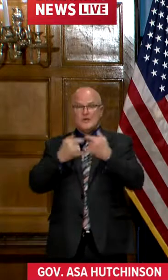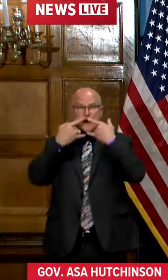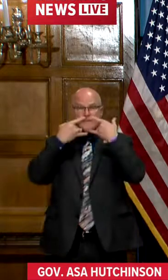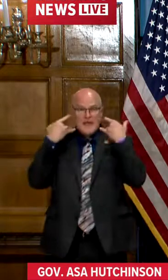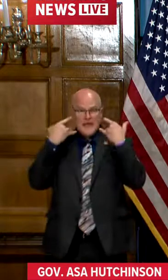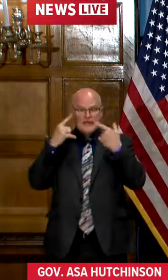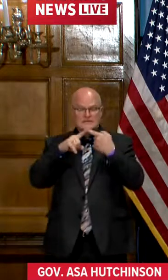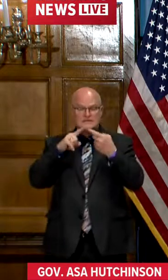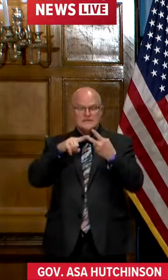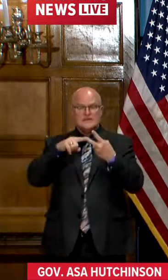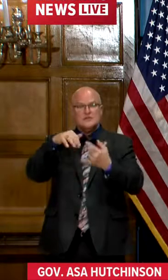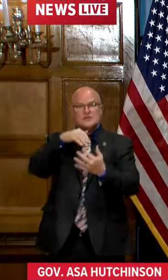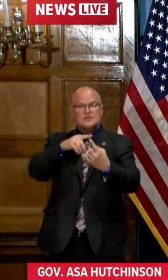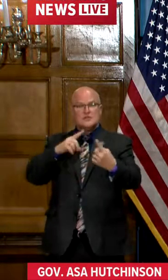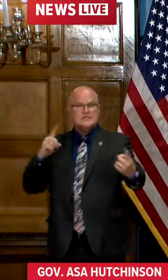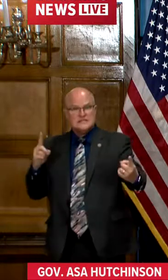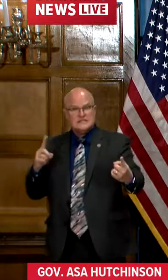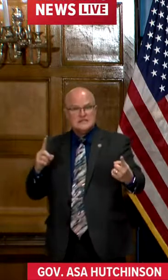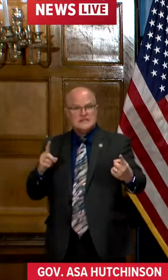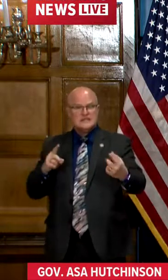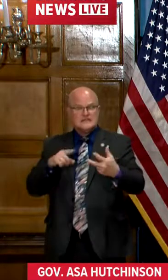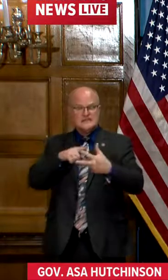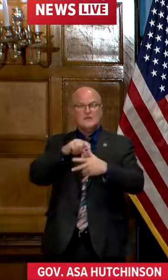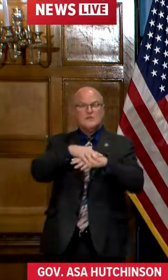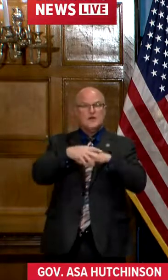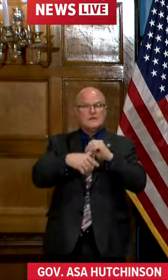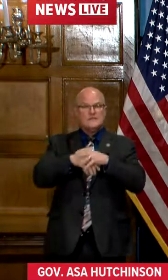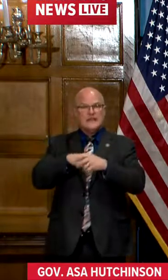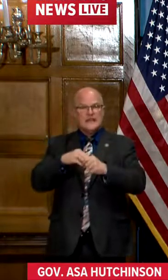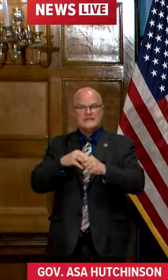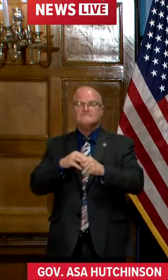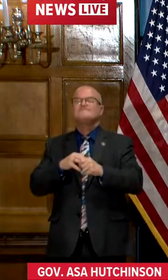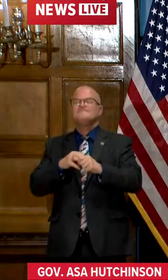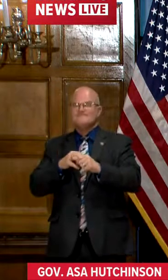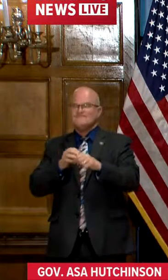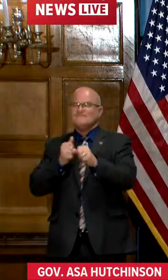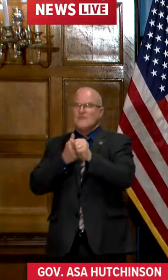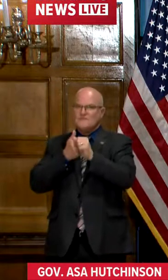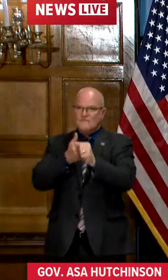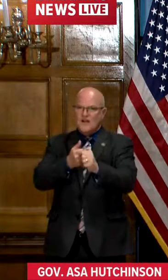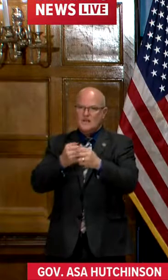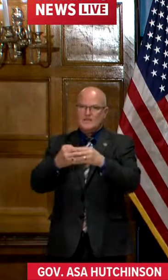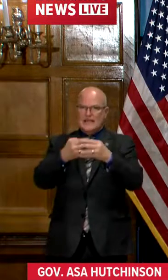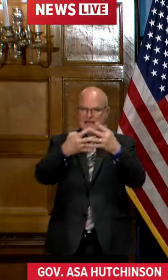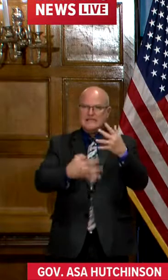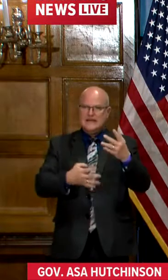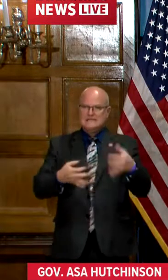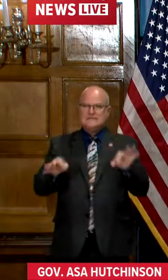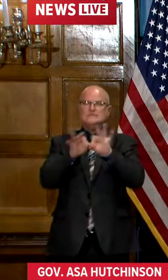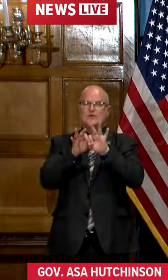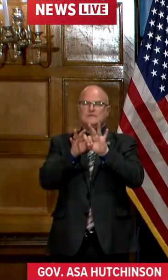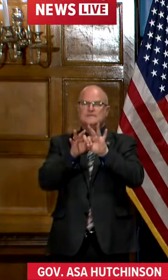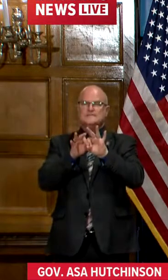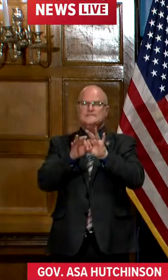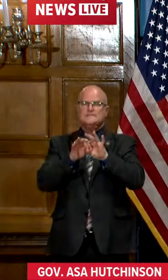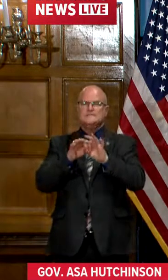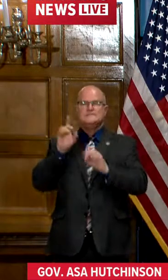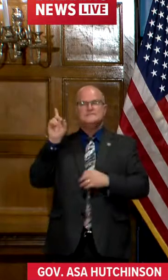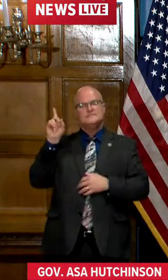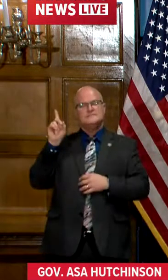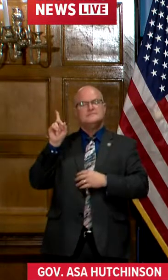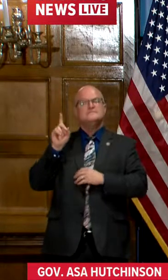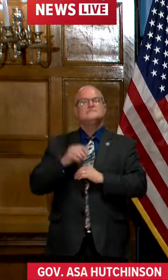mask and our social distancing and following our guidelines. The key is following our guidelines. Next question. Governor,